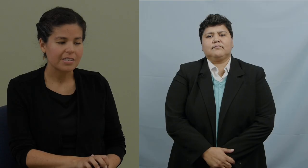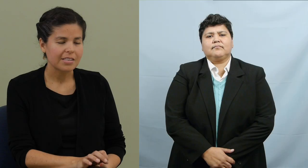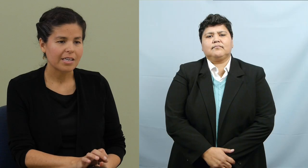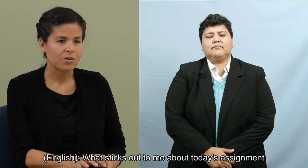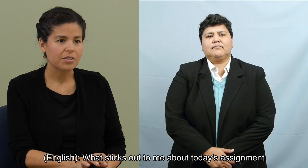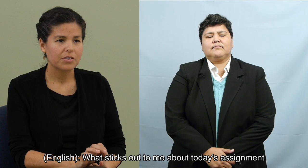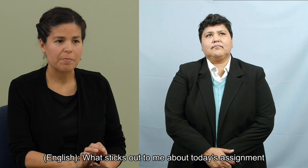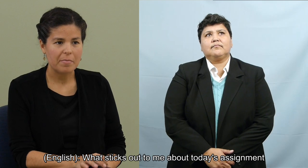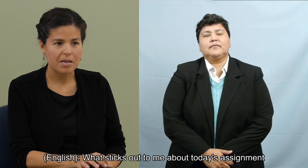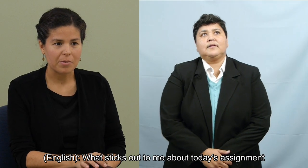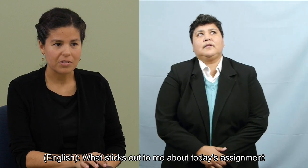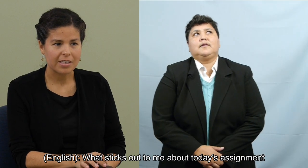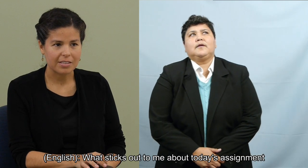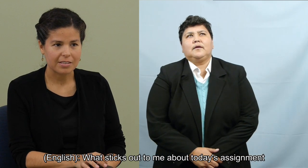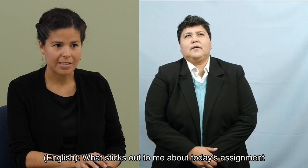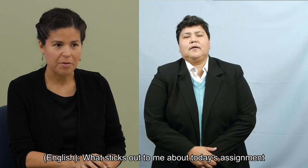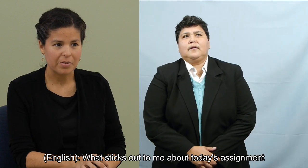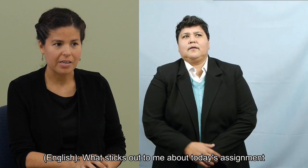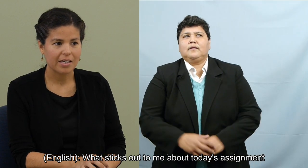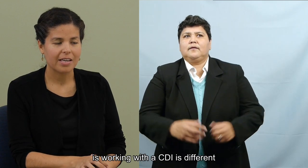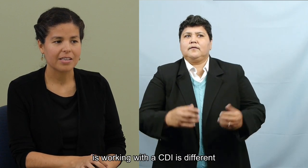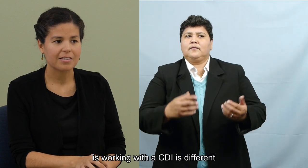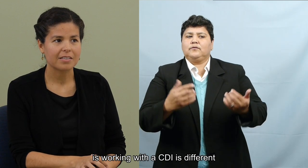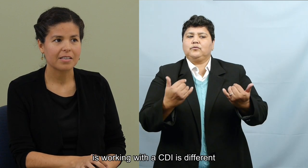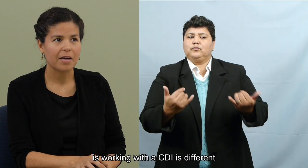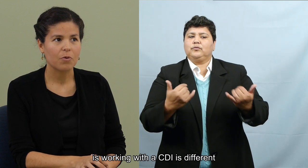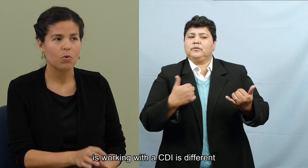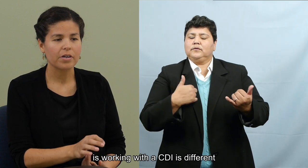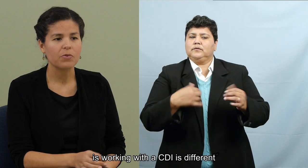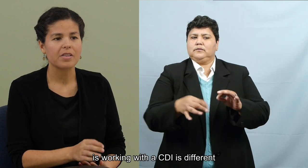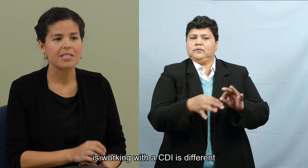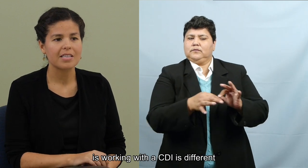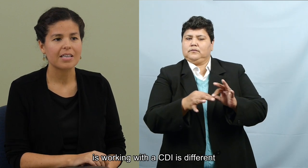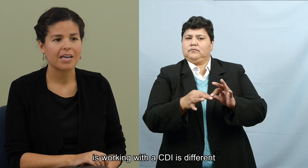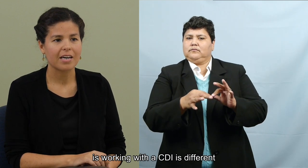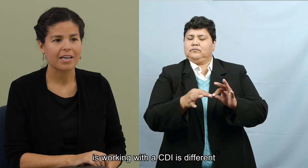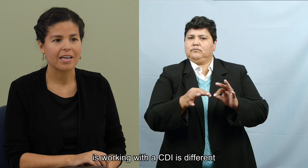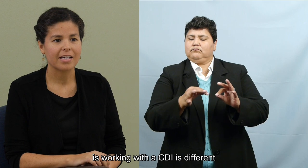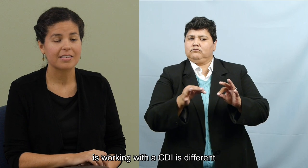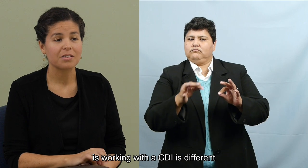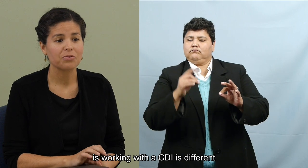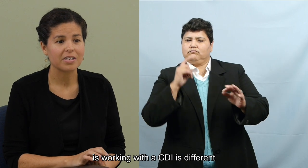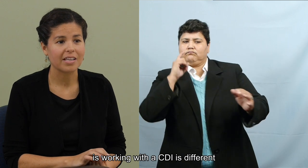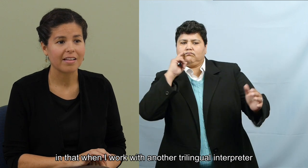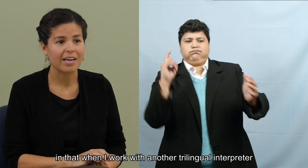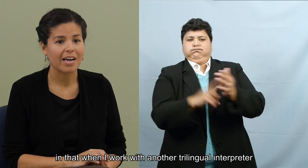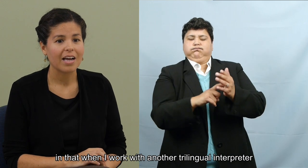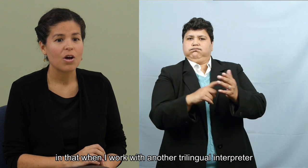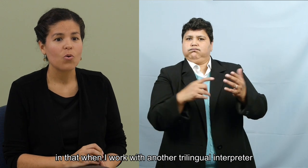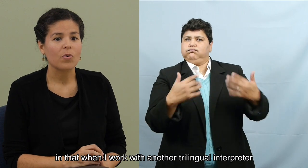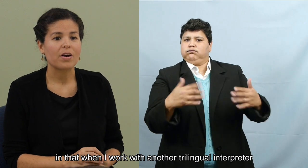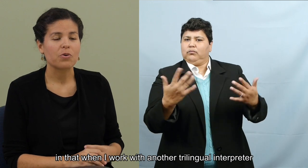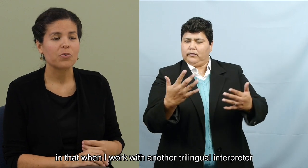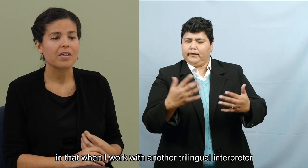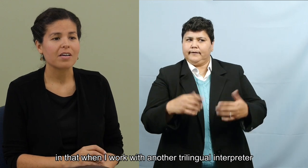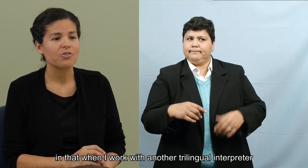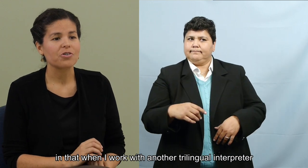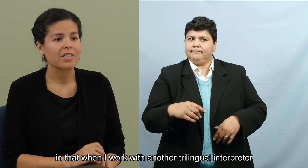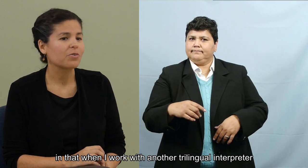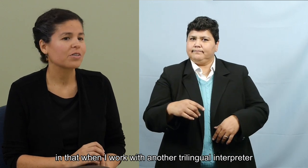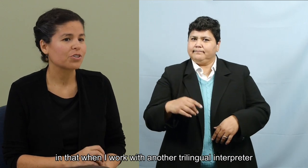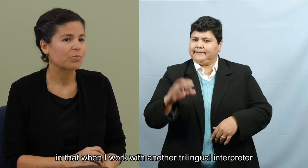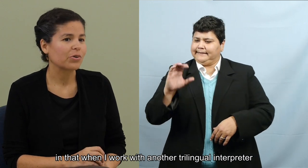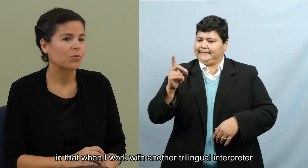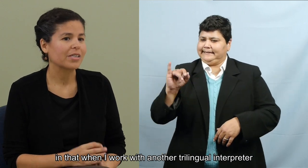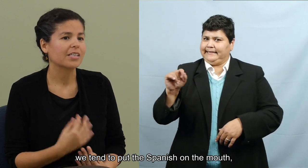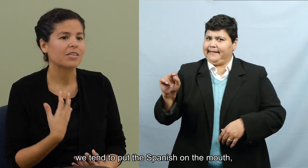What sticks out to me about today's assignment is working with a CDI is different in that when I work with another